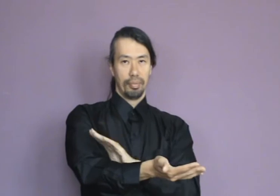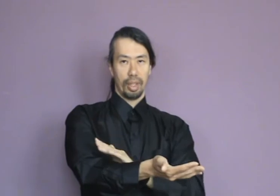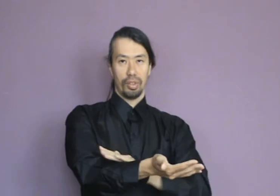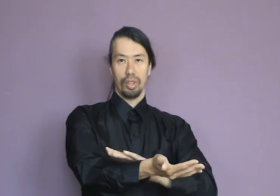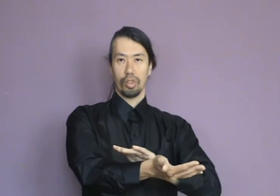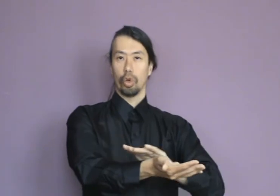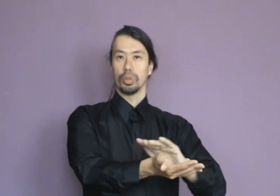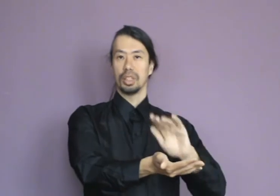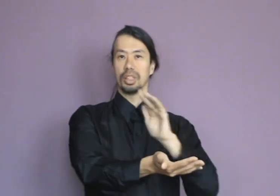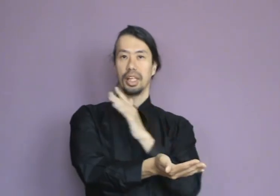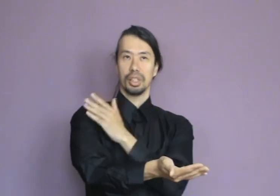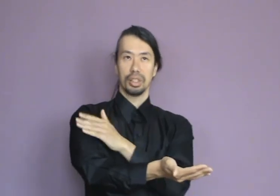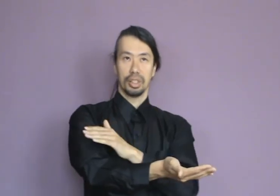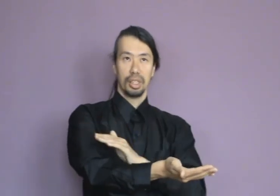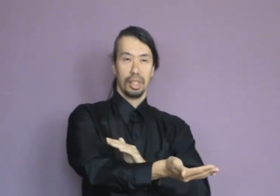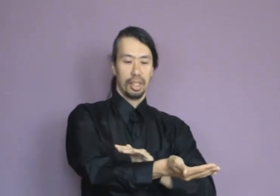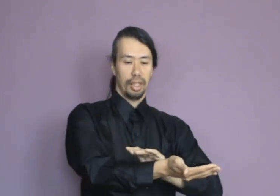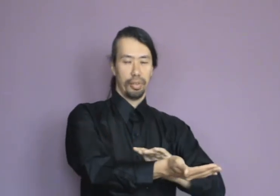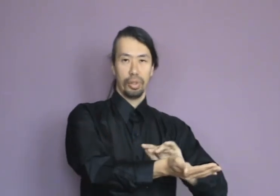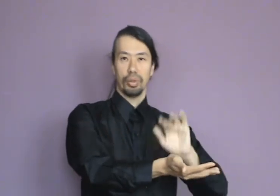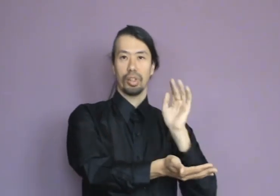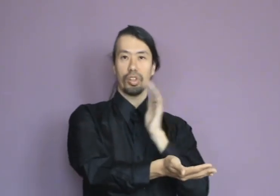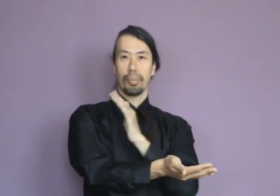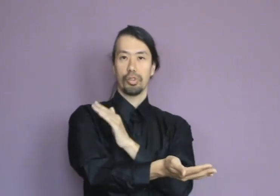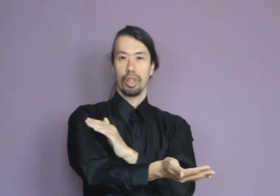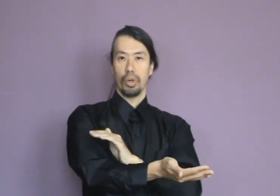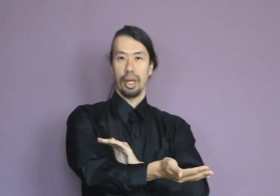So these are normal sensations if you're doing this type of stimulation.